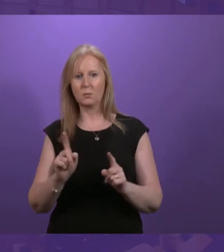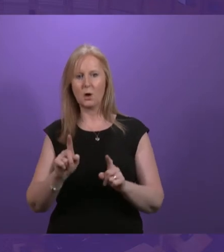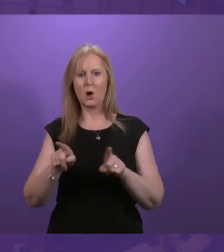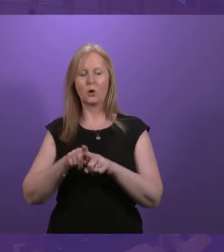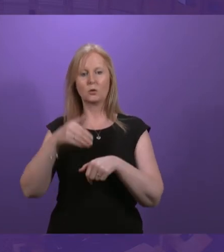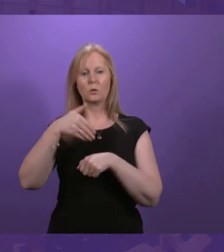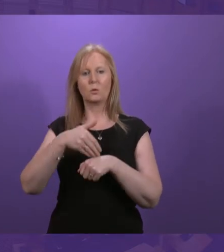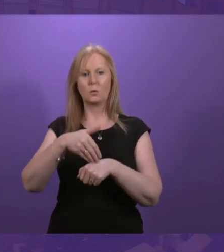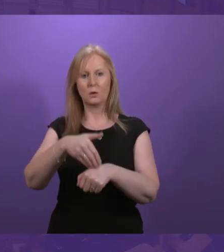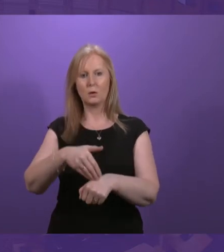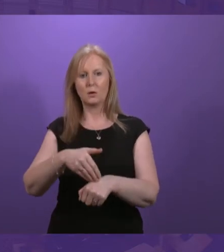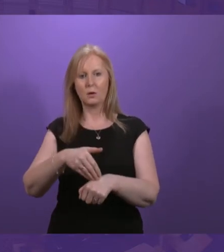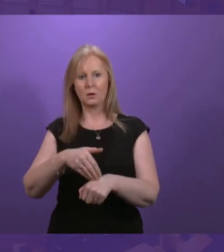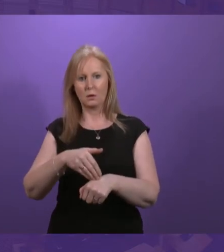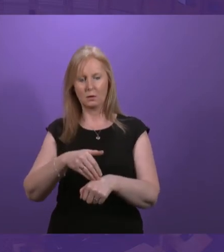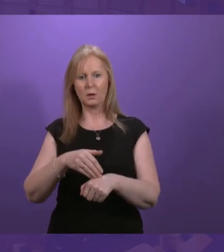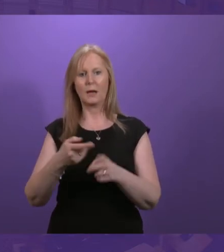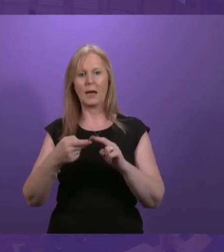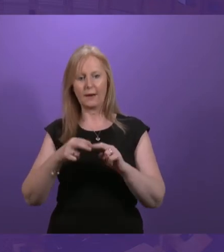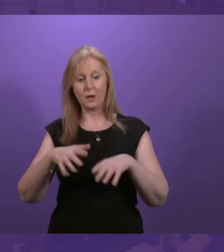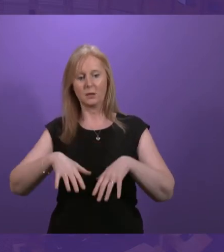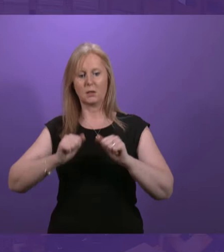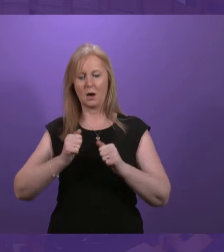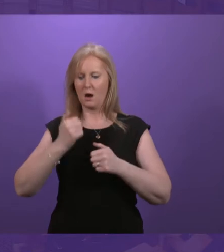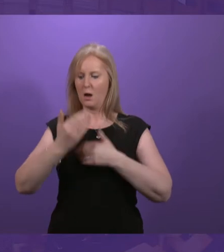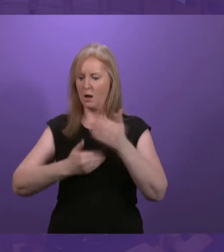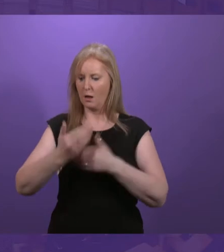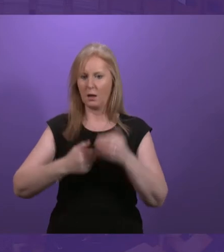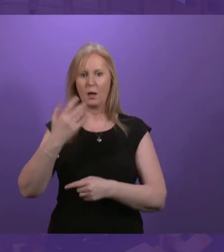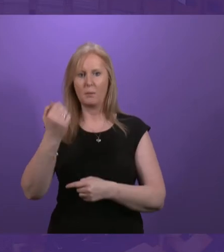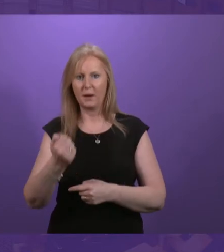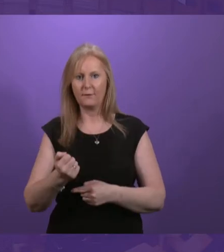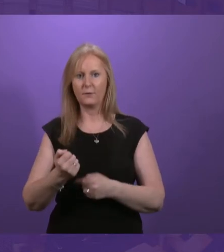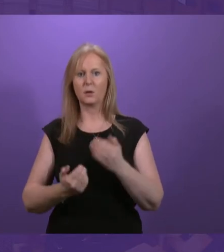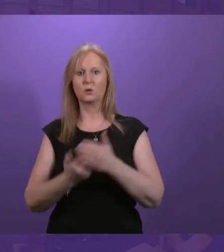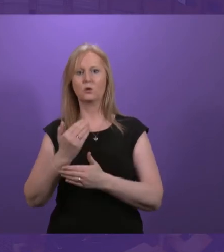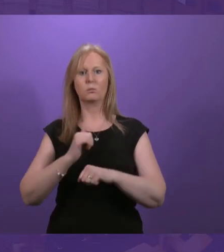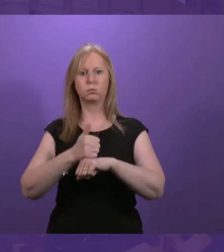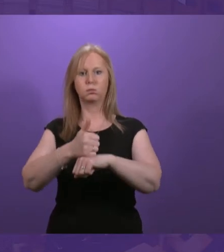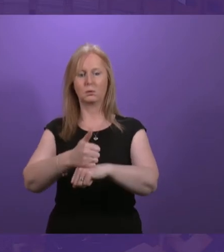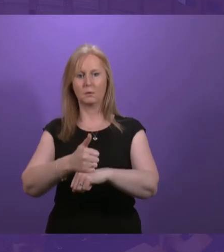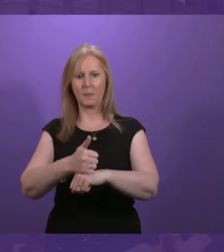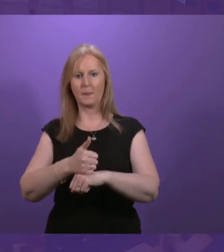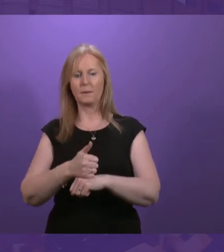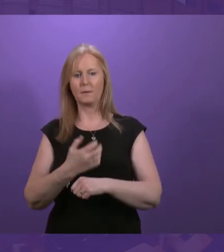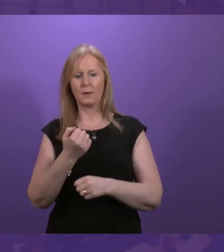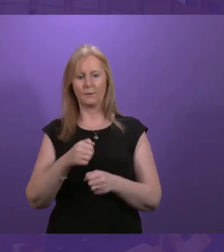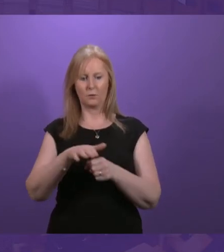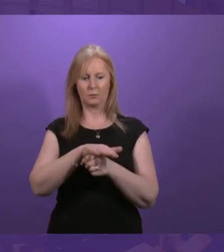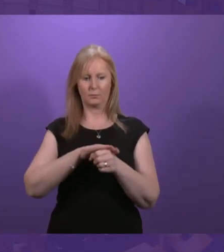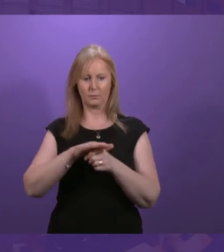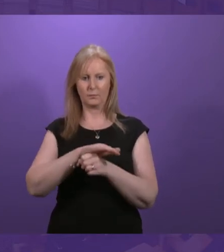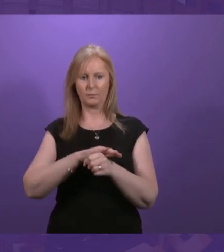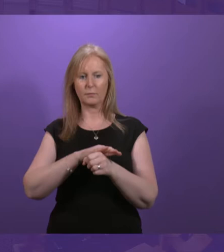implications for the programme, if any, if we implement those priorities as well. And I know this is an area where Alec Cole